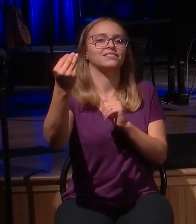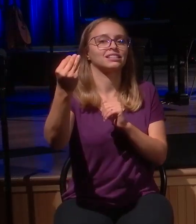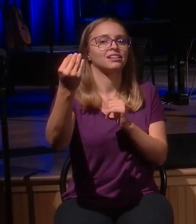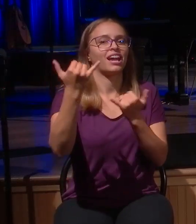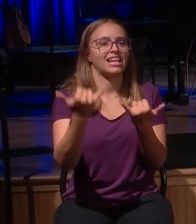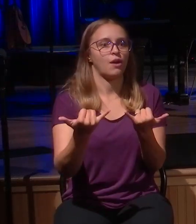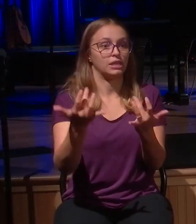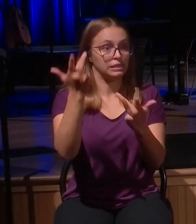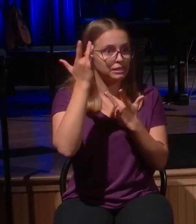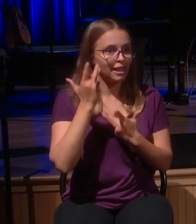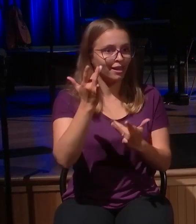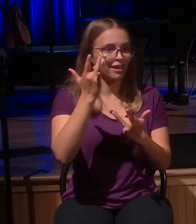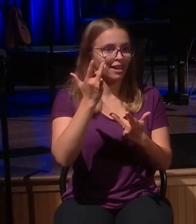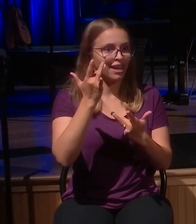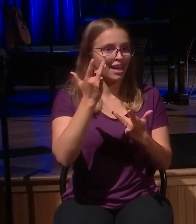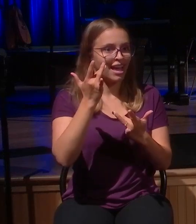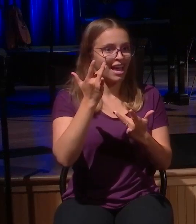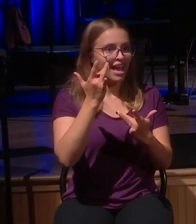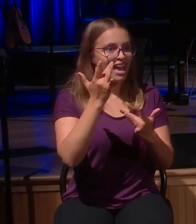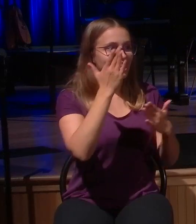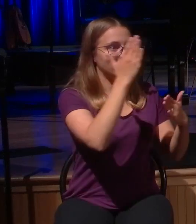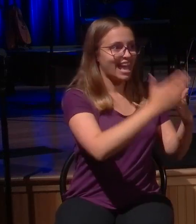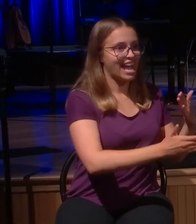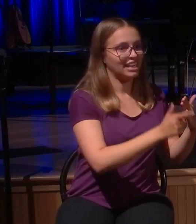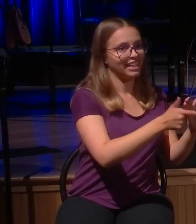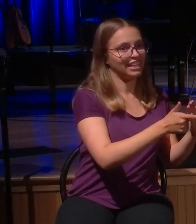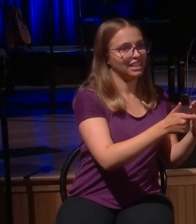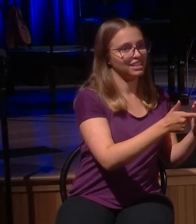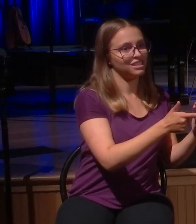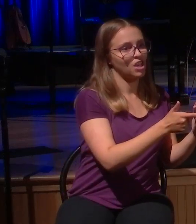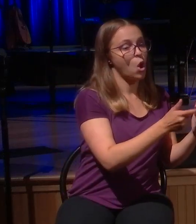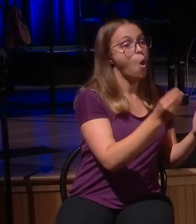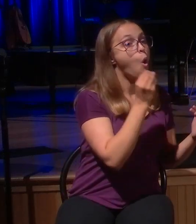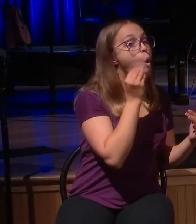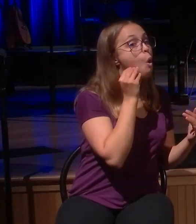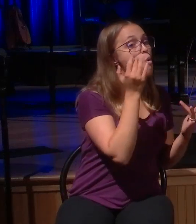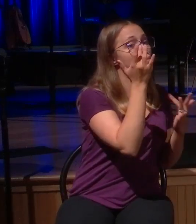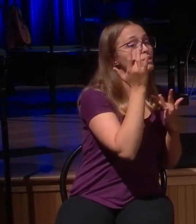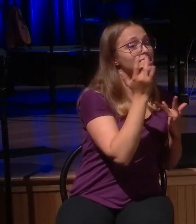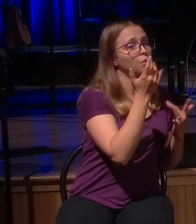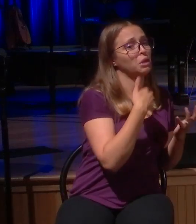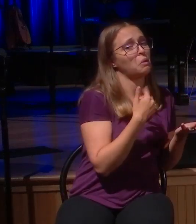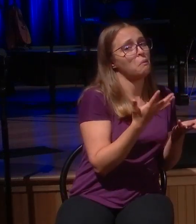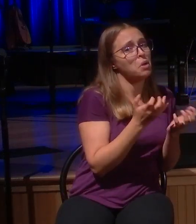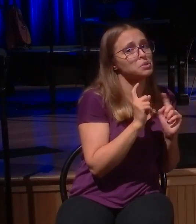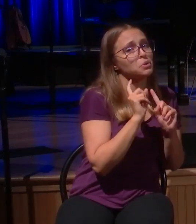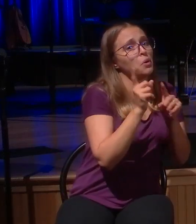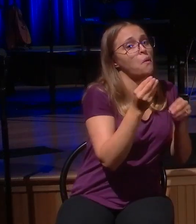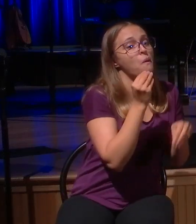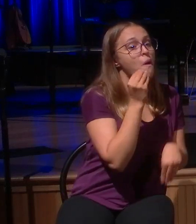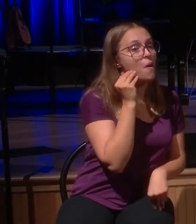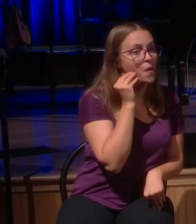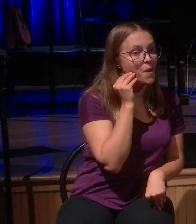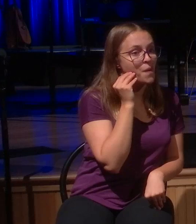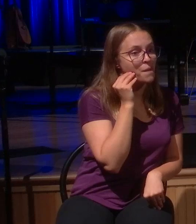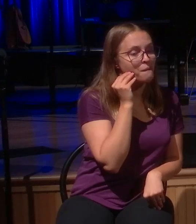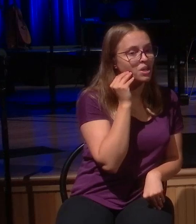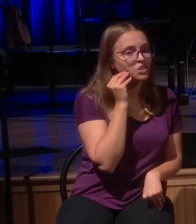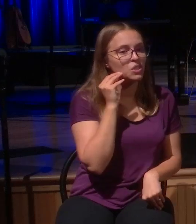homesick. And finally, he realizes he wants to go home. That's a great story, isn't it? Sick of home. He gets sick. He gets homesick. And then he